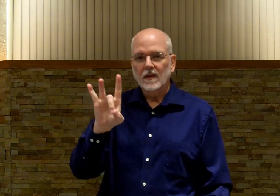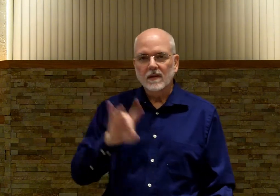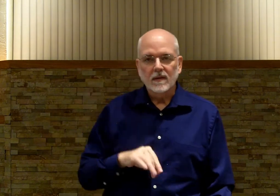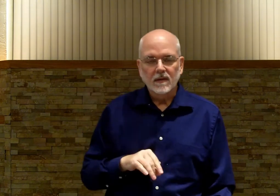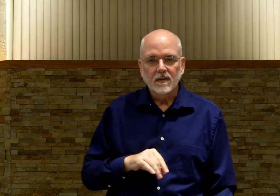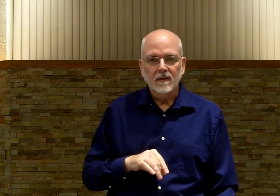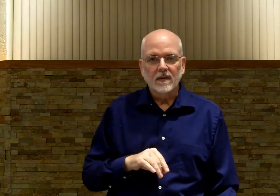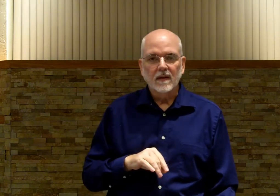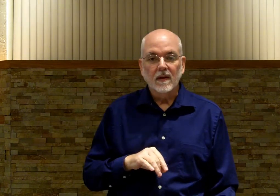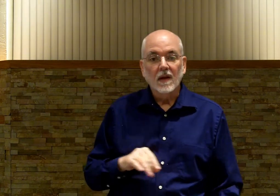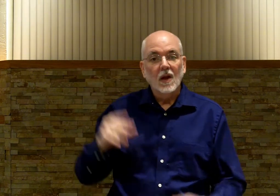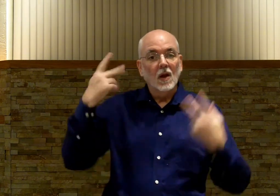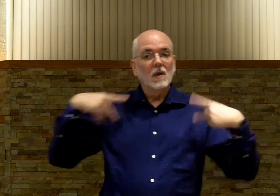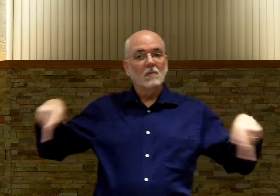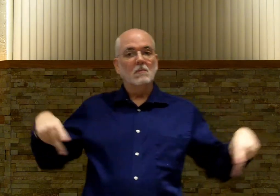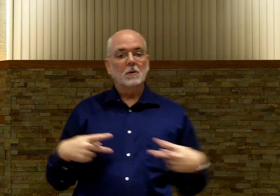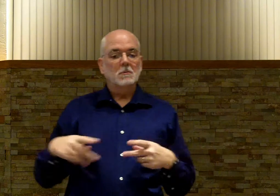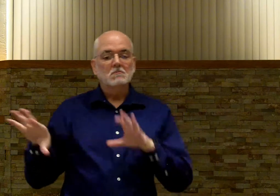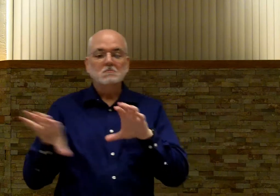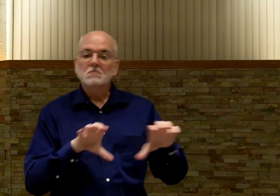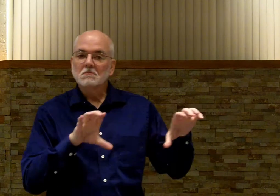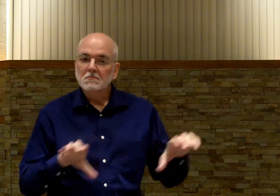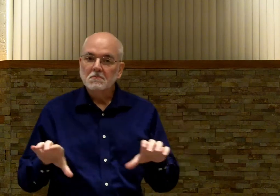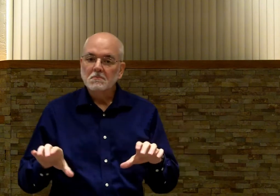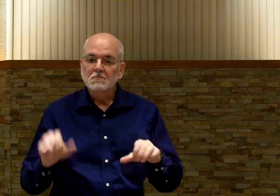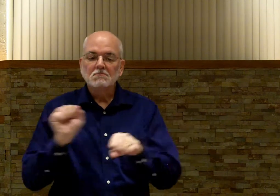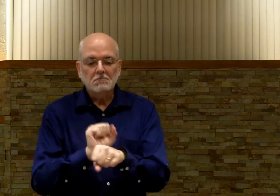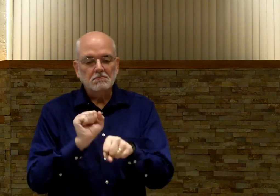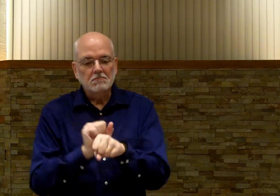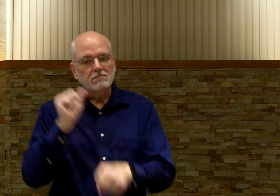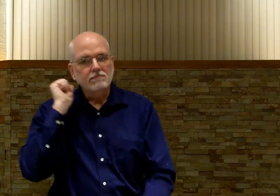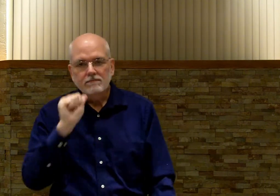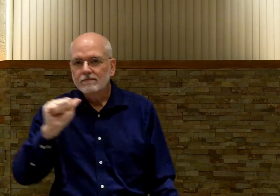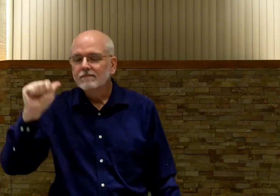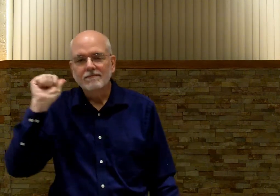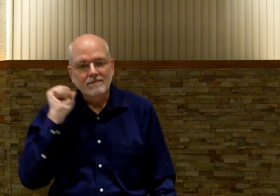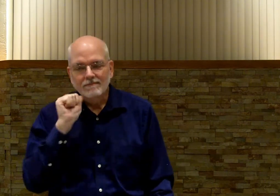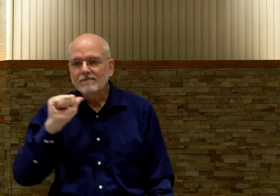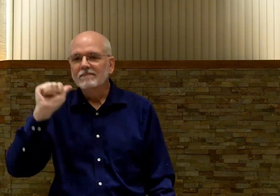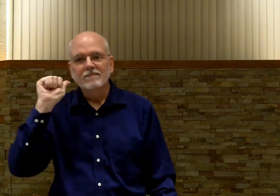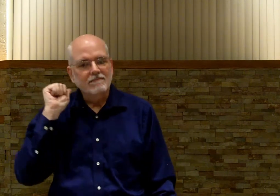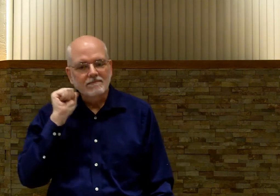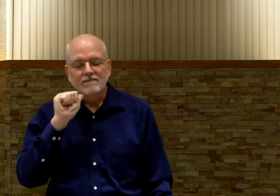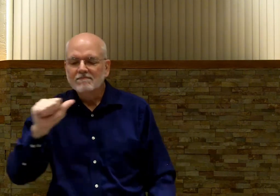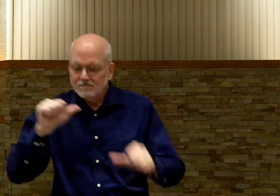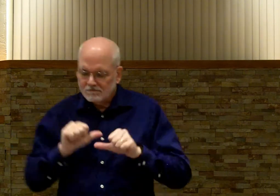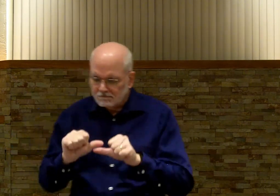The priests do their work each day, and they keep on offering sacrifices